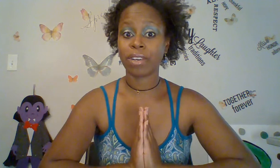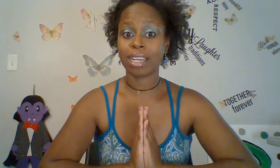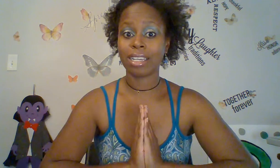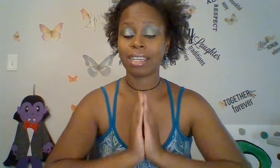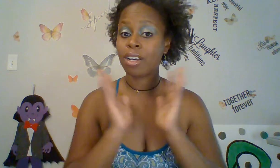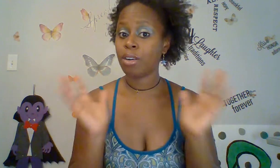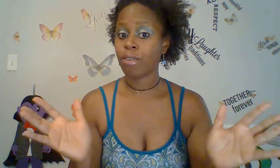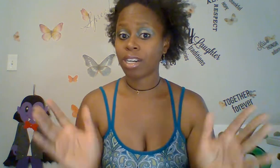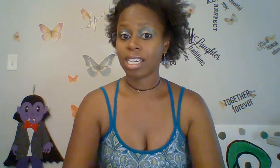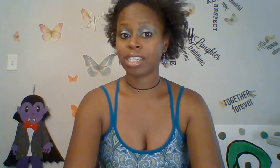any wrong gestures.